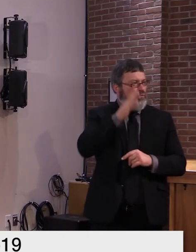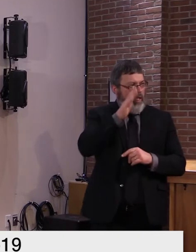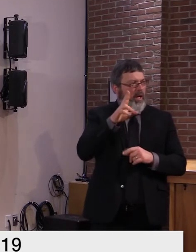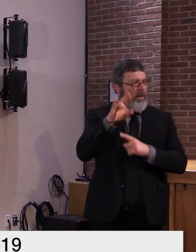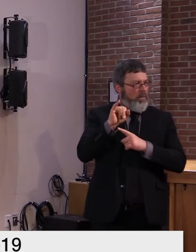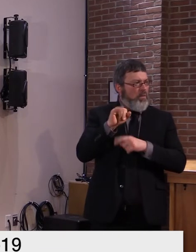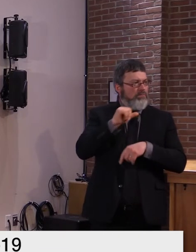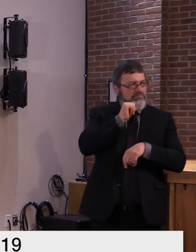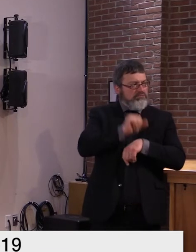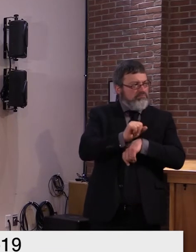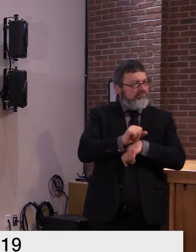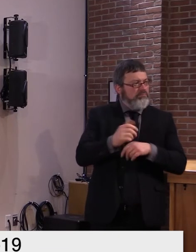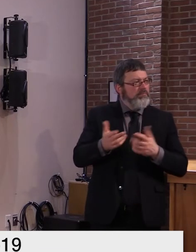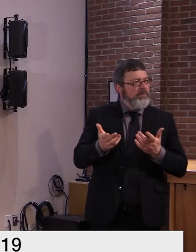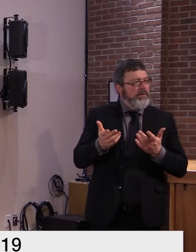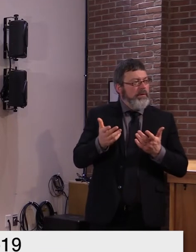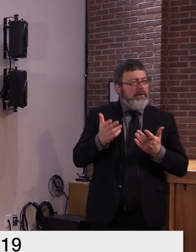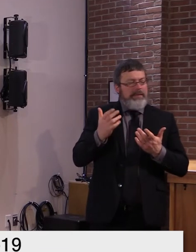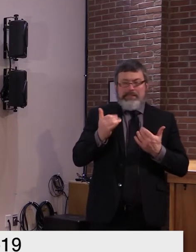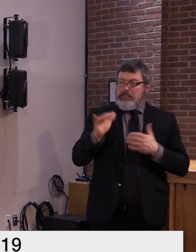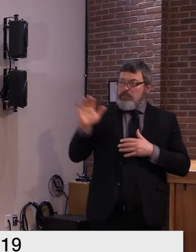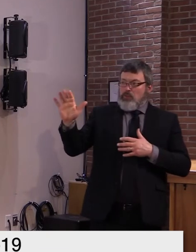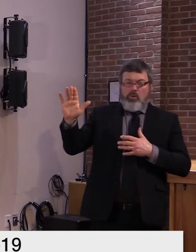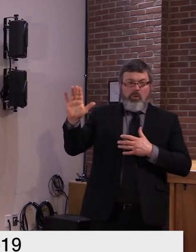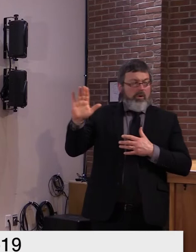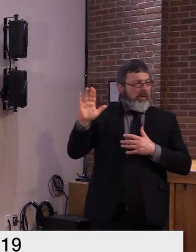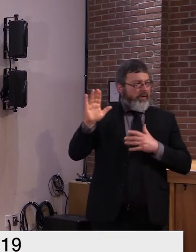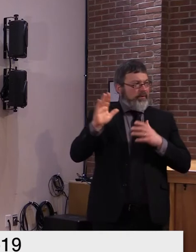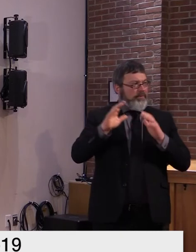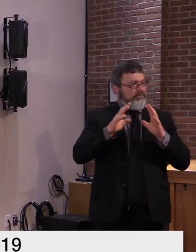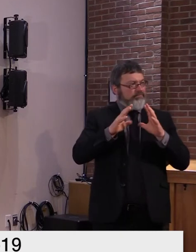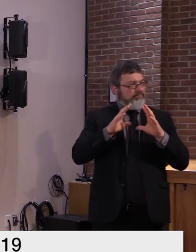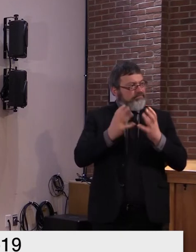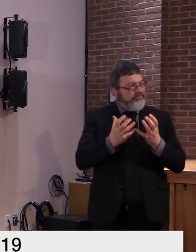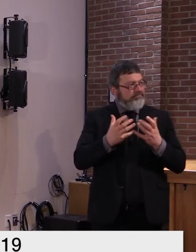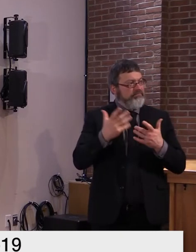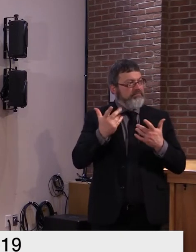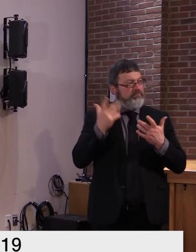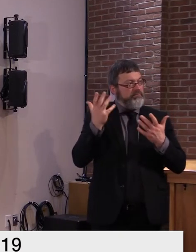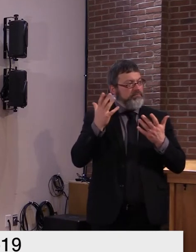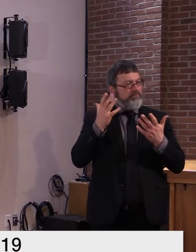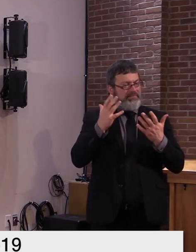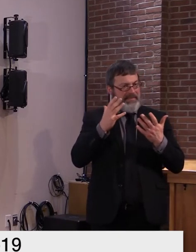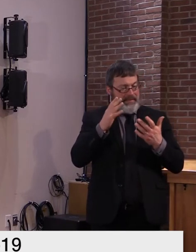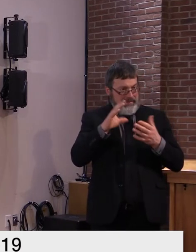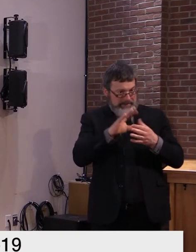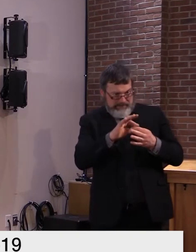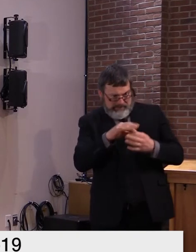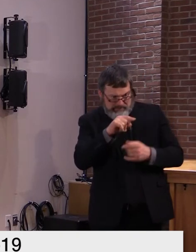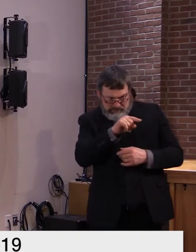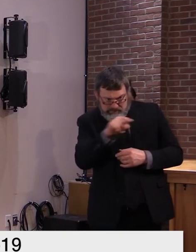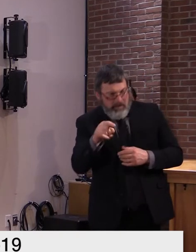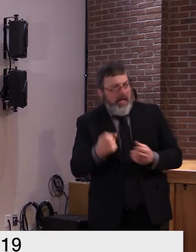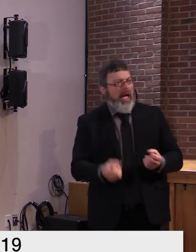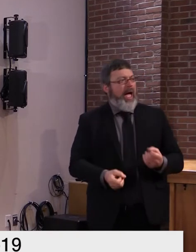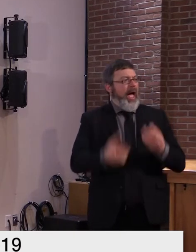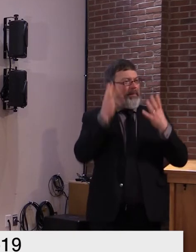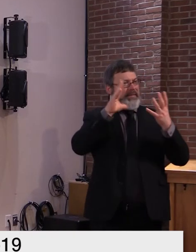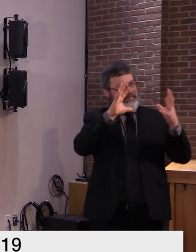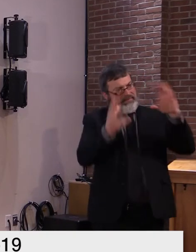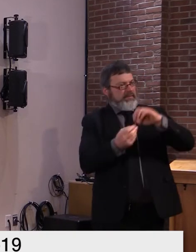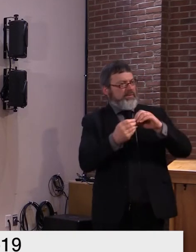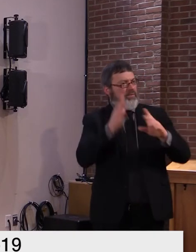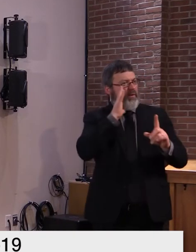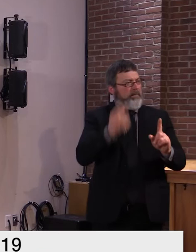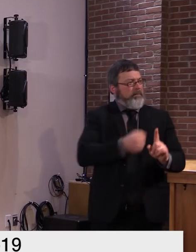people are going to be affected or how many people are going to be affected by this and i'm also wondering um you know you've spoken before